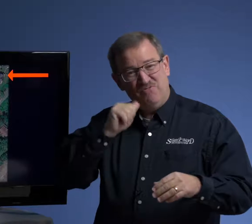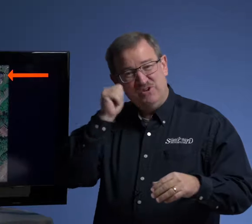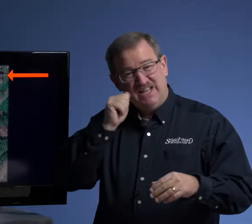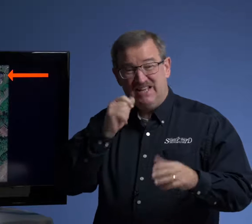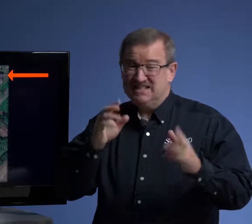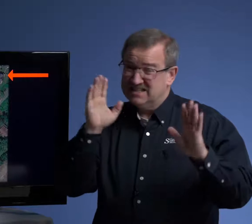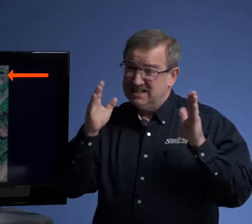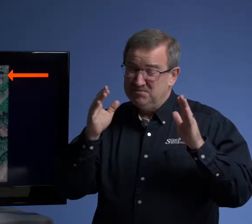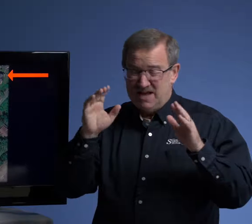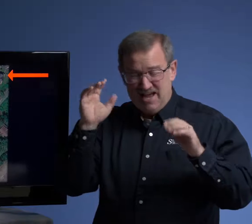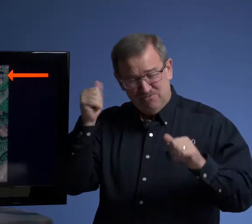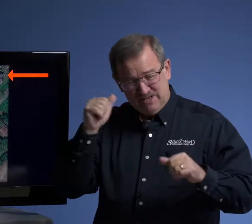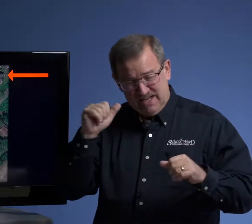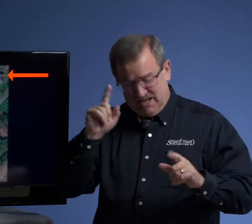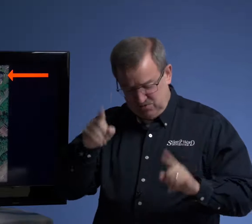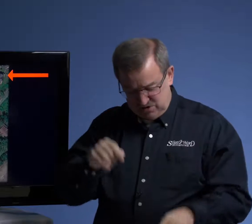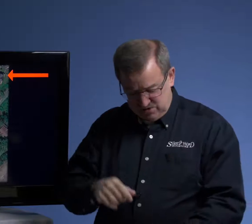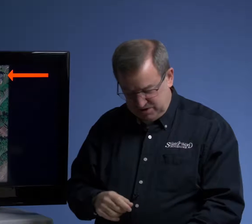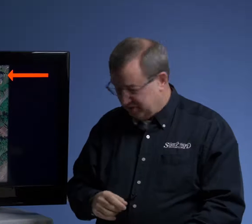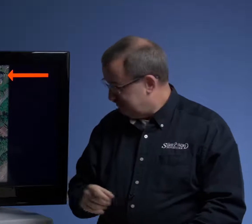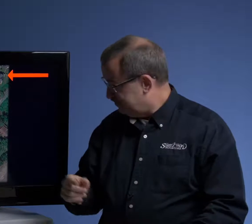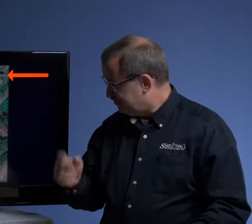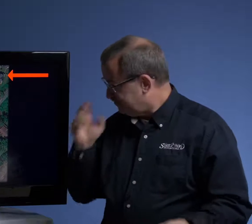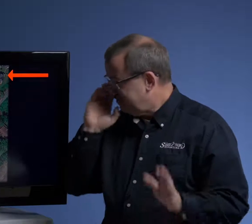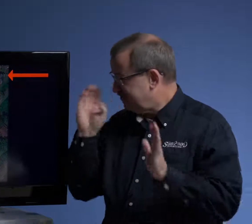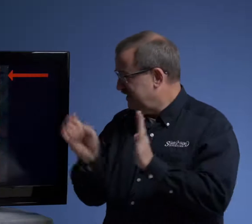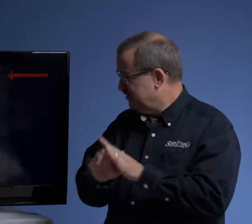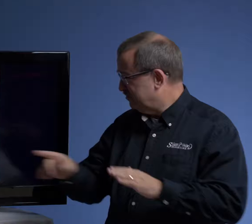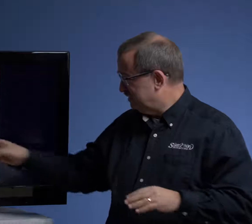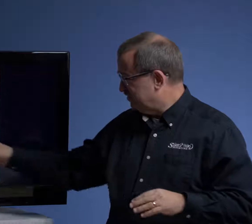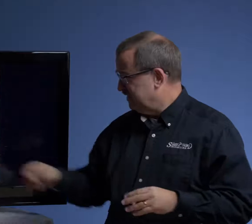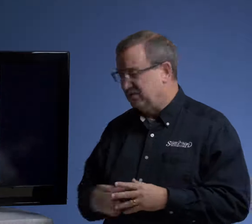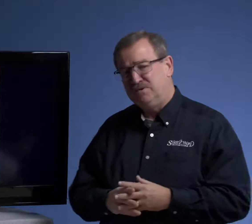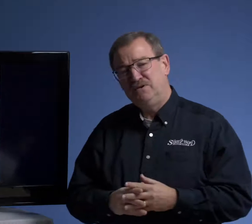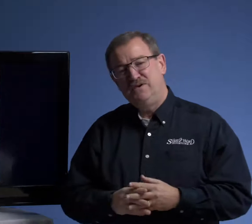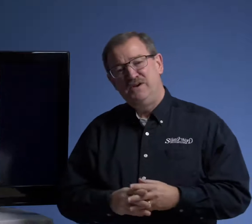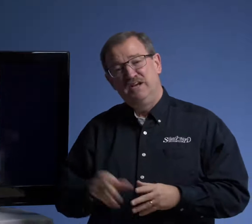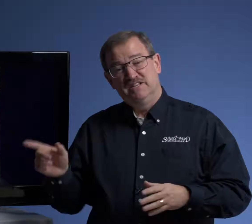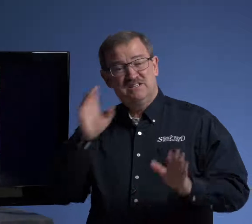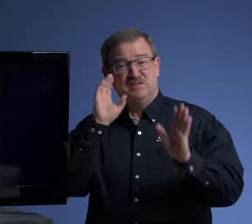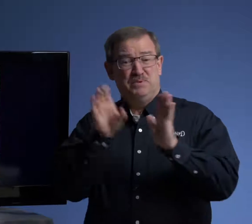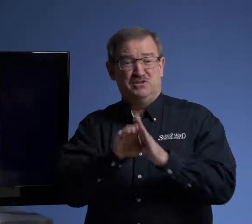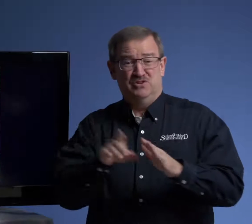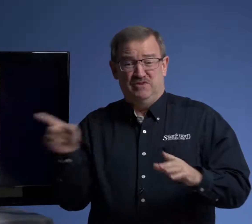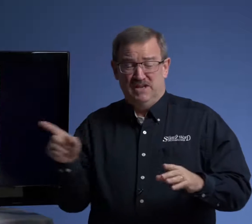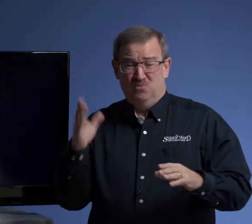every day it seemed, every day he would go there. Here's a picture of him. This is a picture of him.